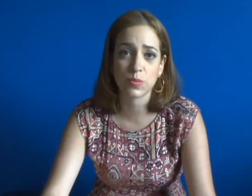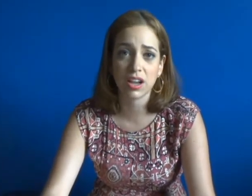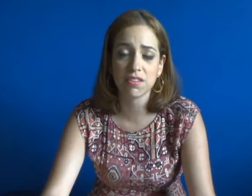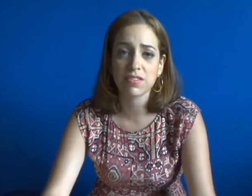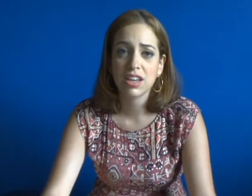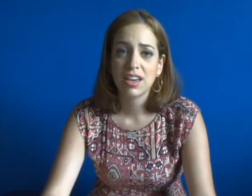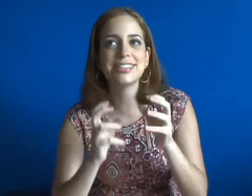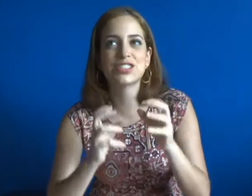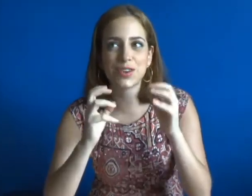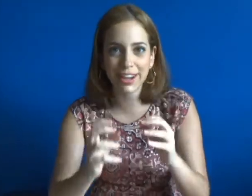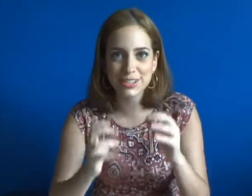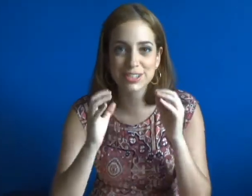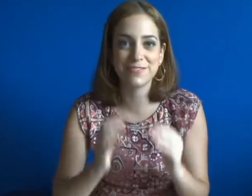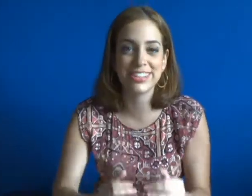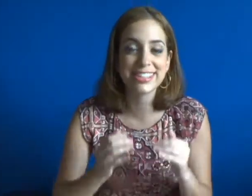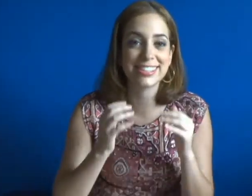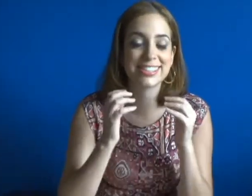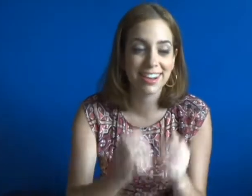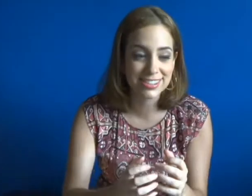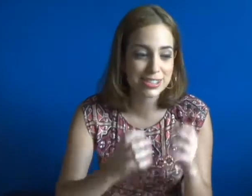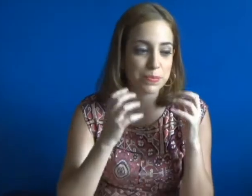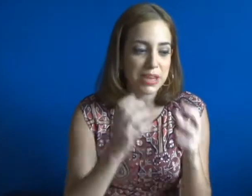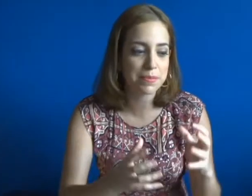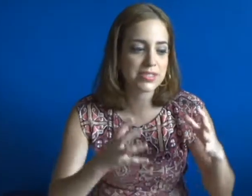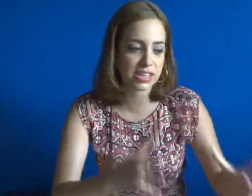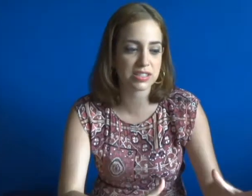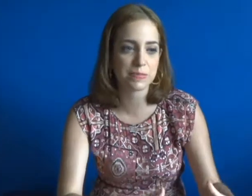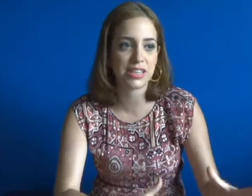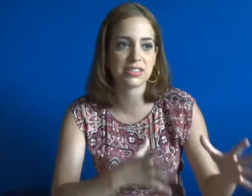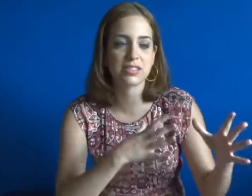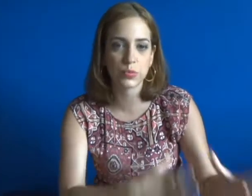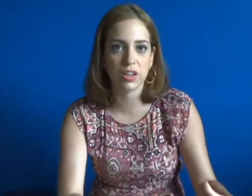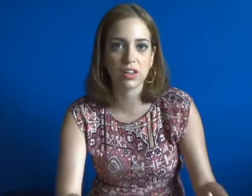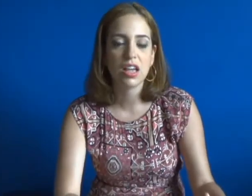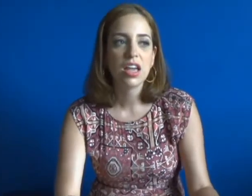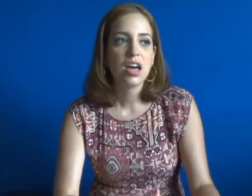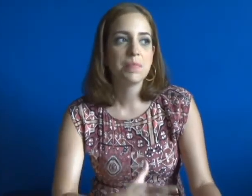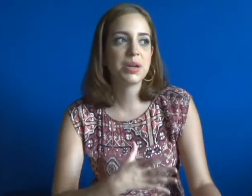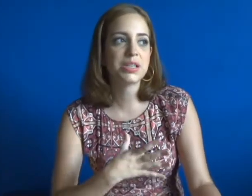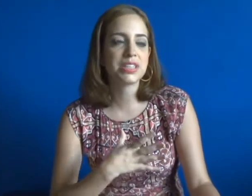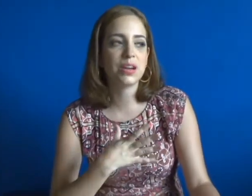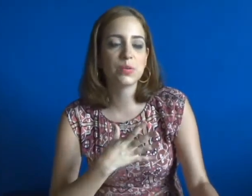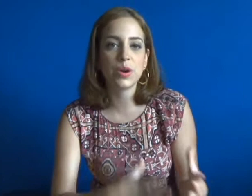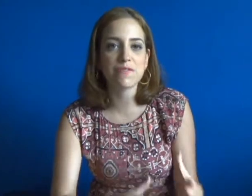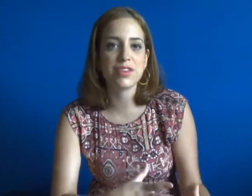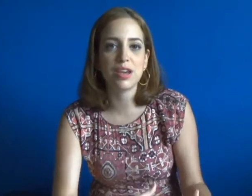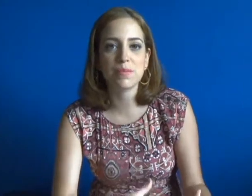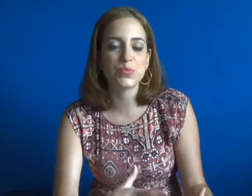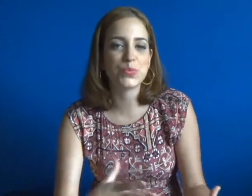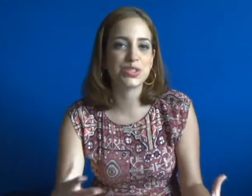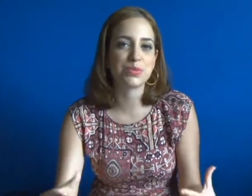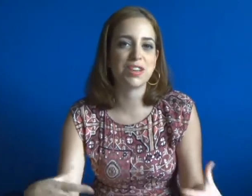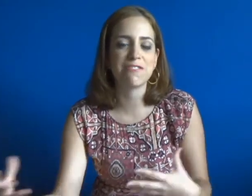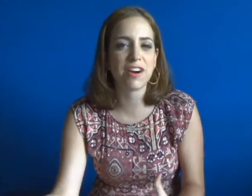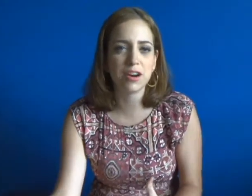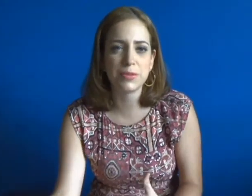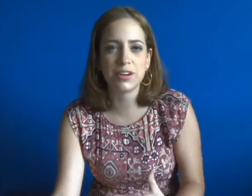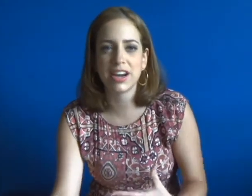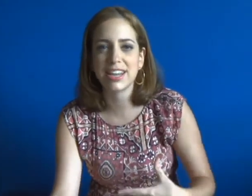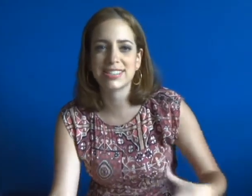his wife. He has tried to convince his sons to be salesmans as well. But one of them wants to be a farmer and